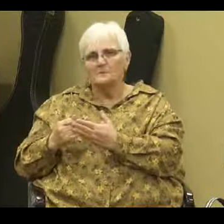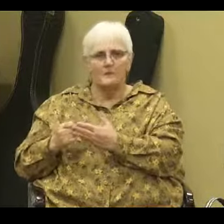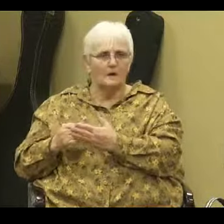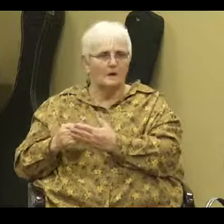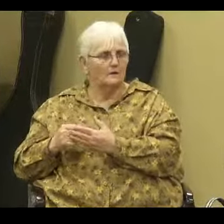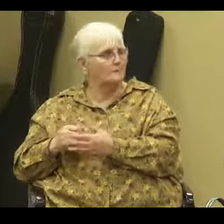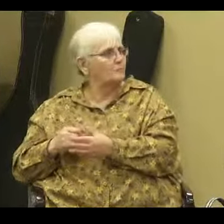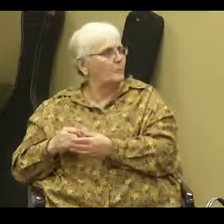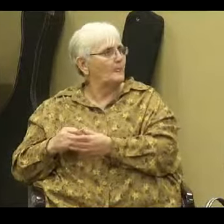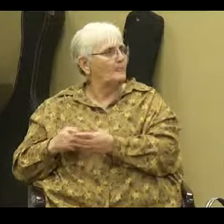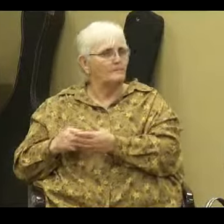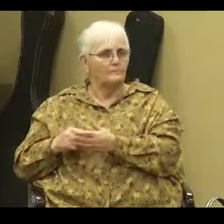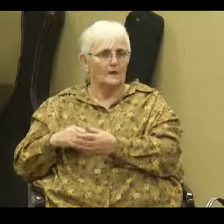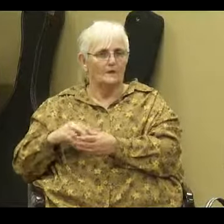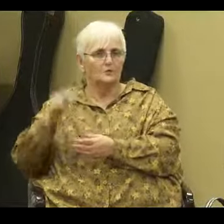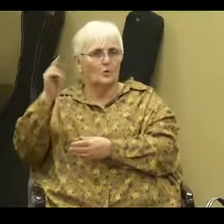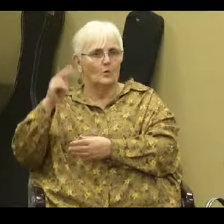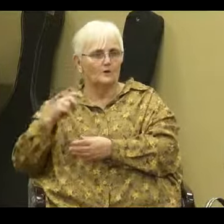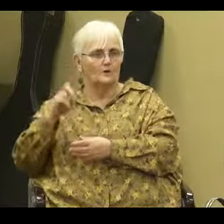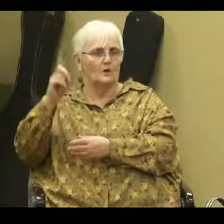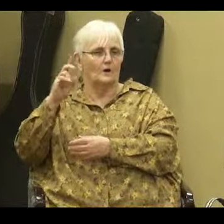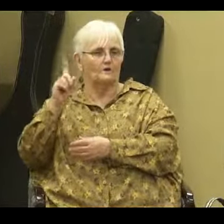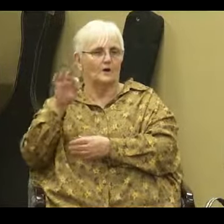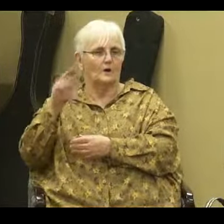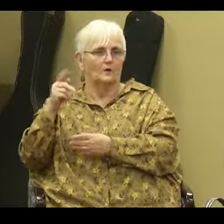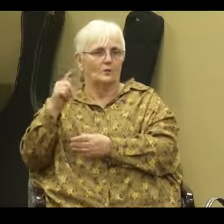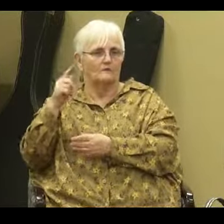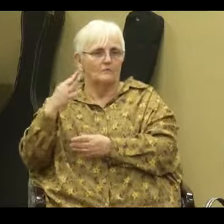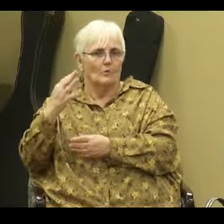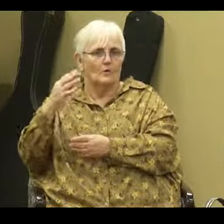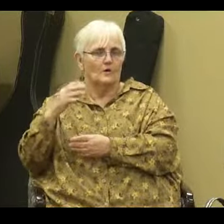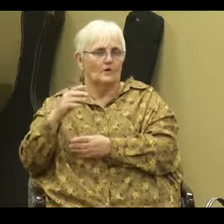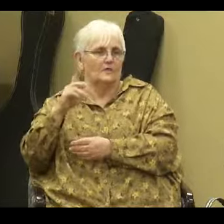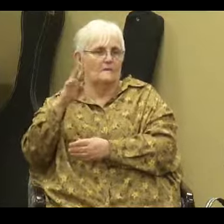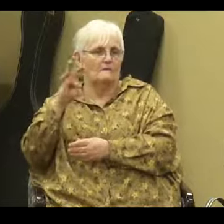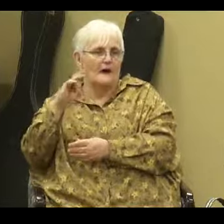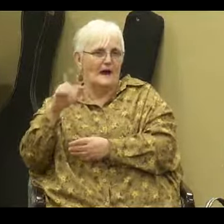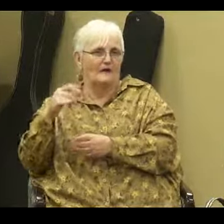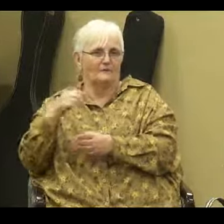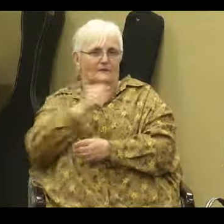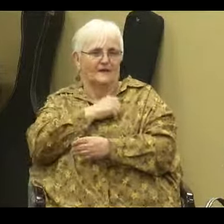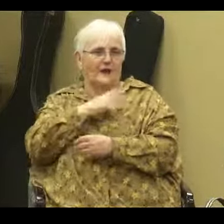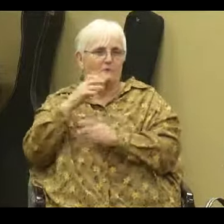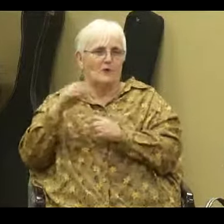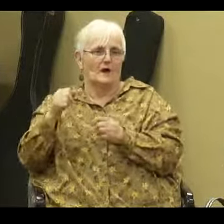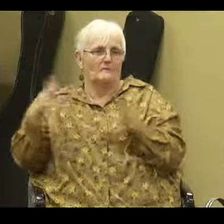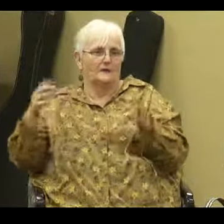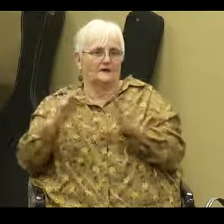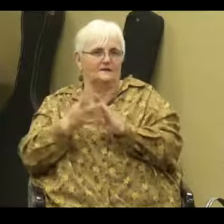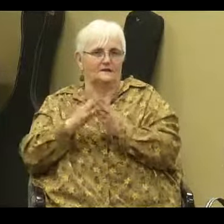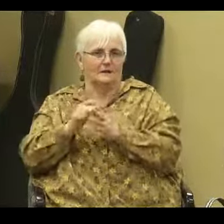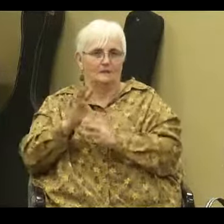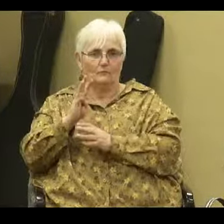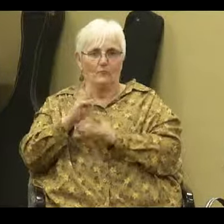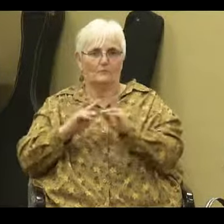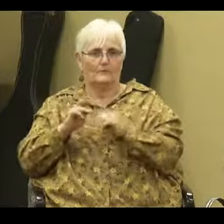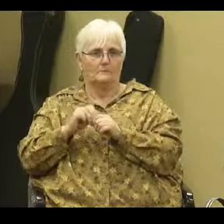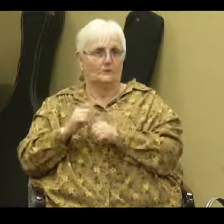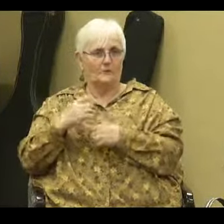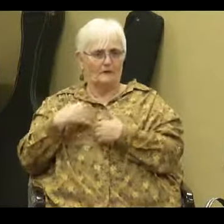northern North Dakota, about a quarter of a mile from the Canadian border. Oh really, how big is the town? Four people. Don't we have a church there?